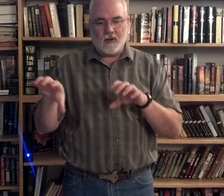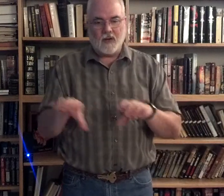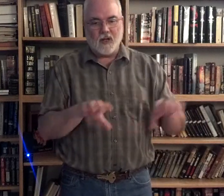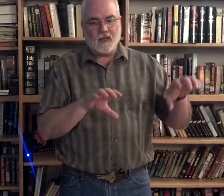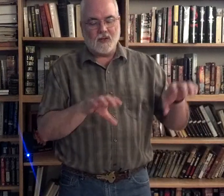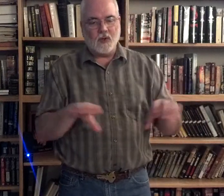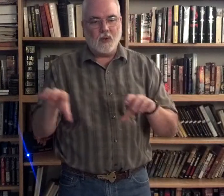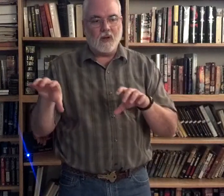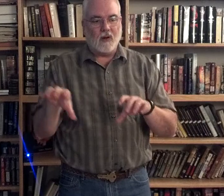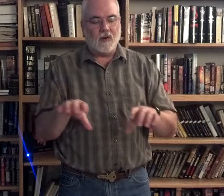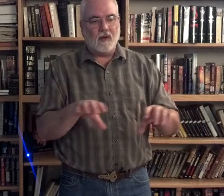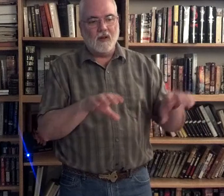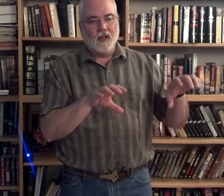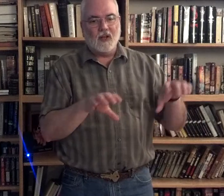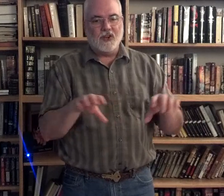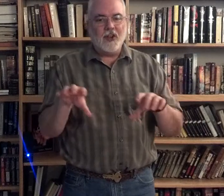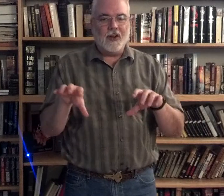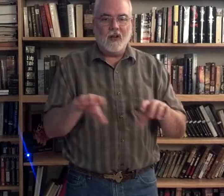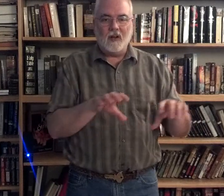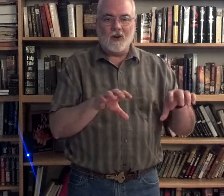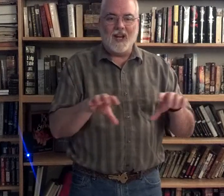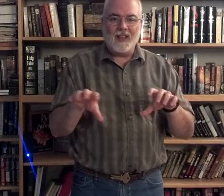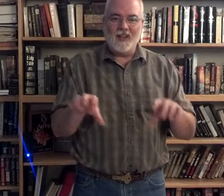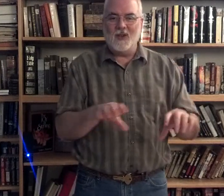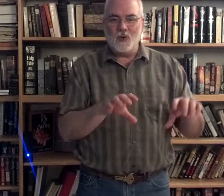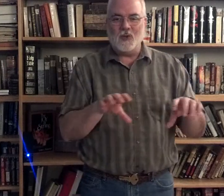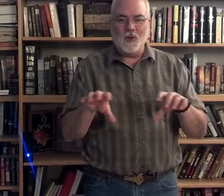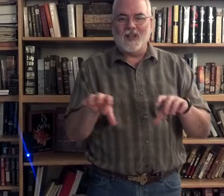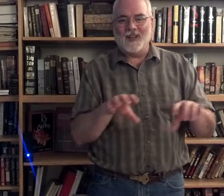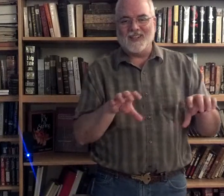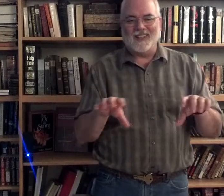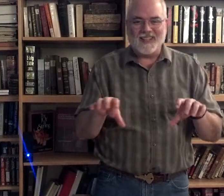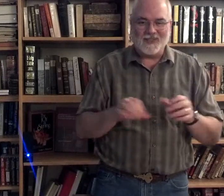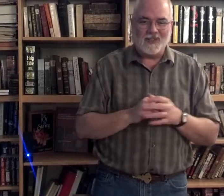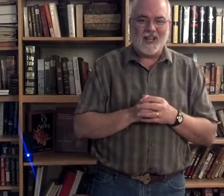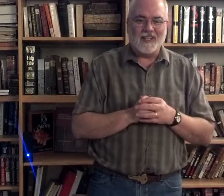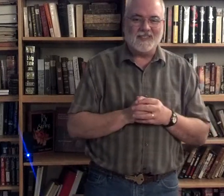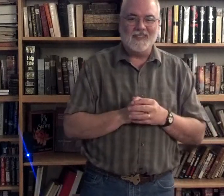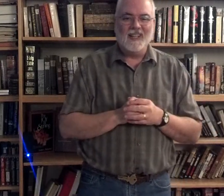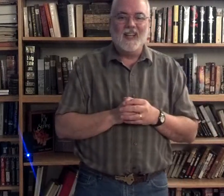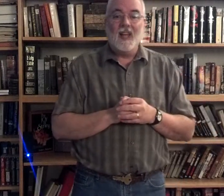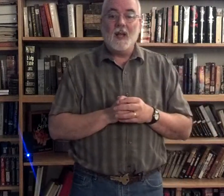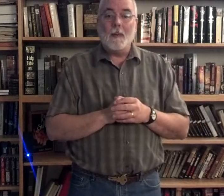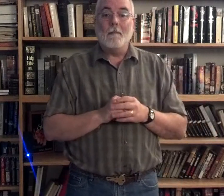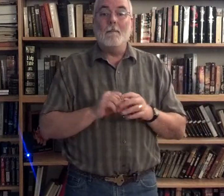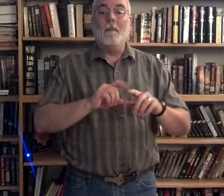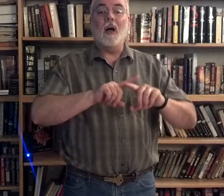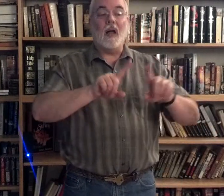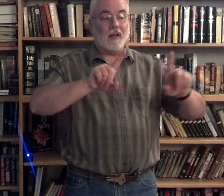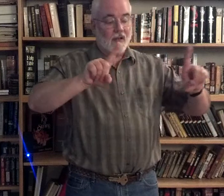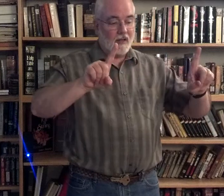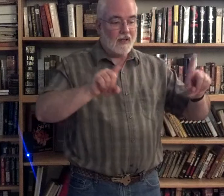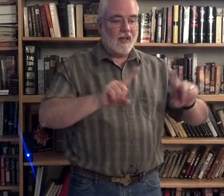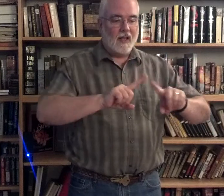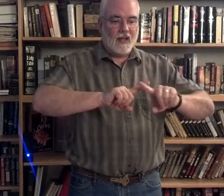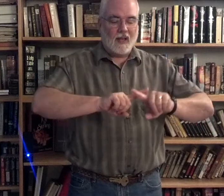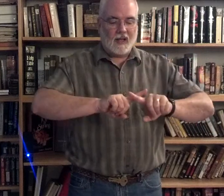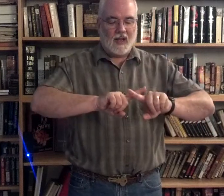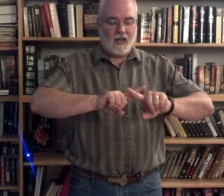does, or doing, or dudding, or anything to do with doing. That's what that is. But, and it's